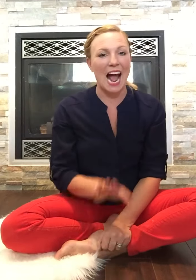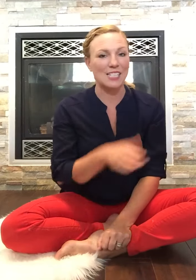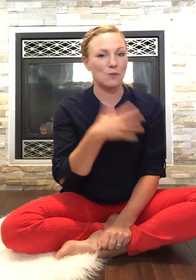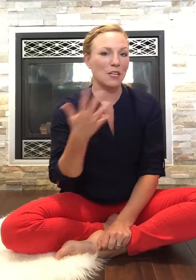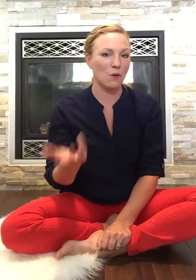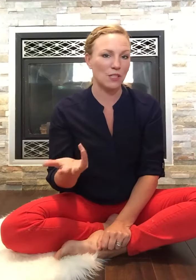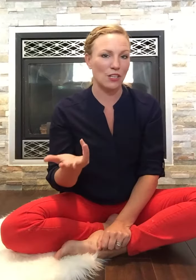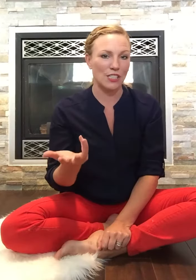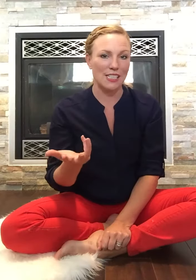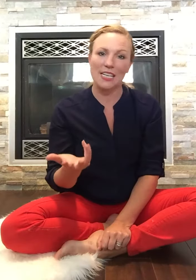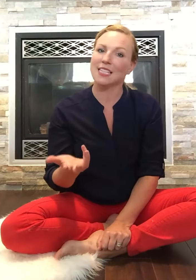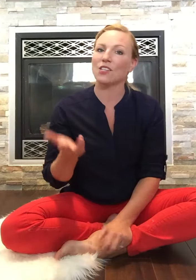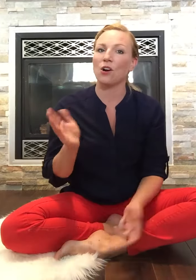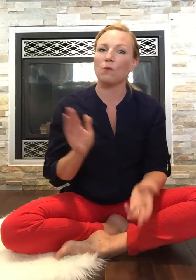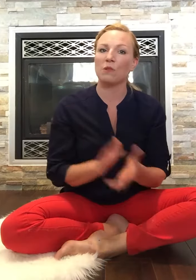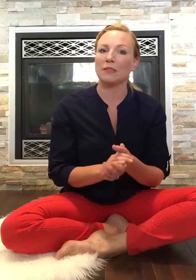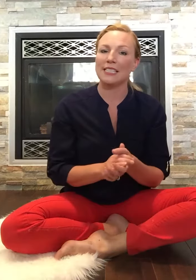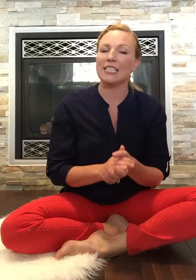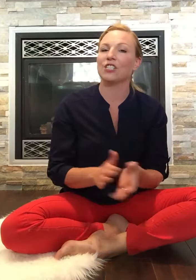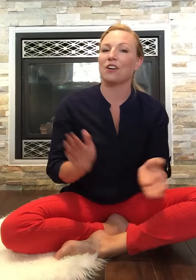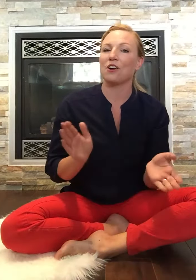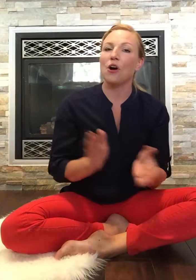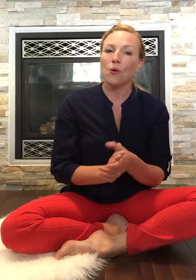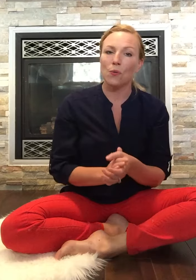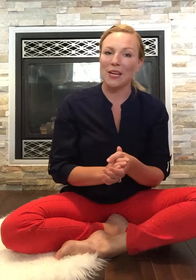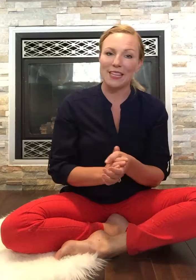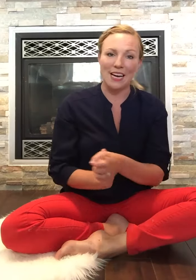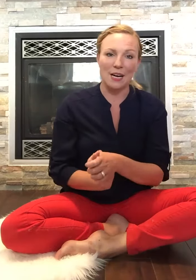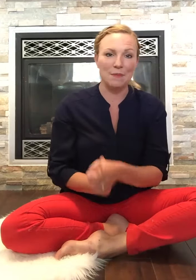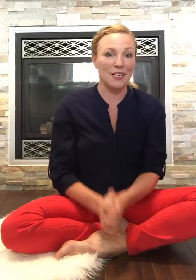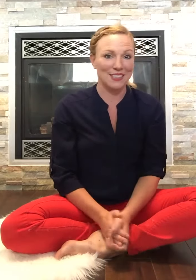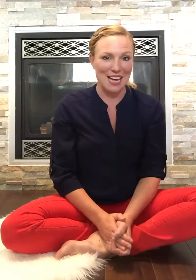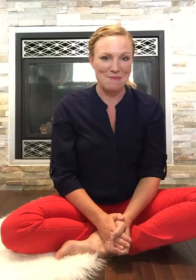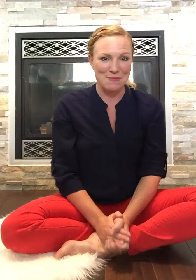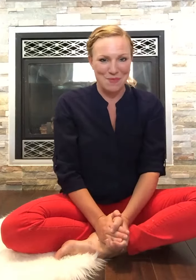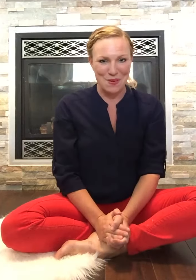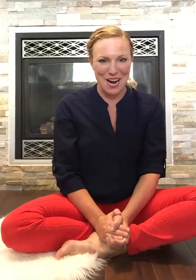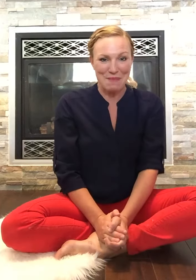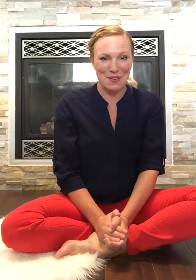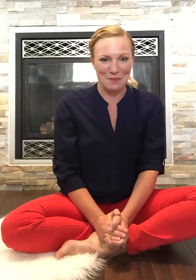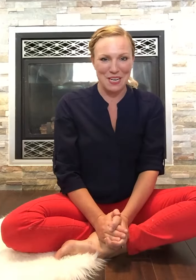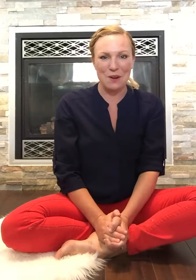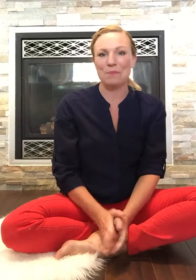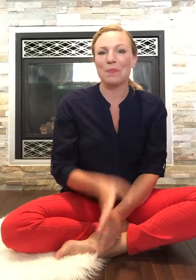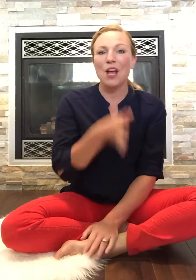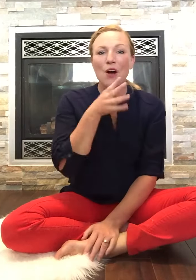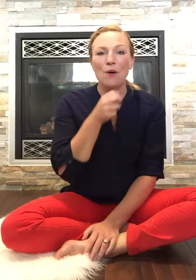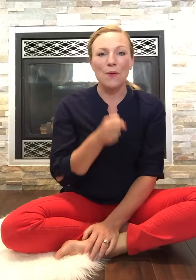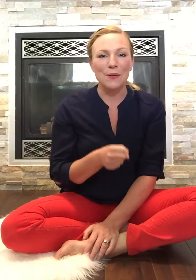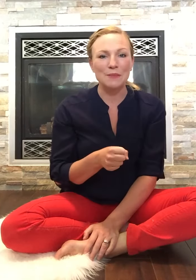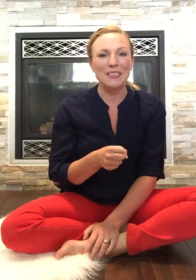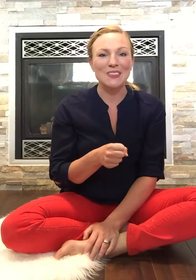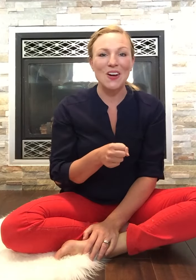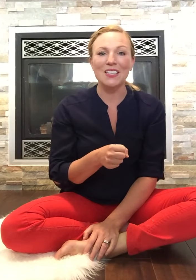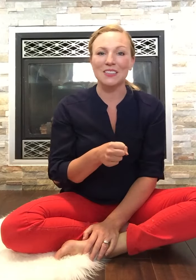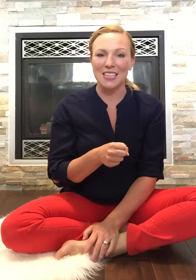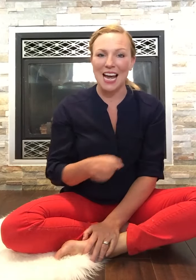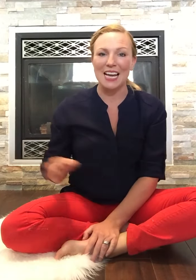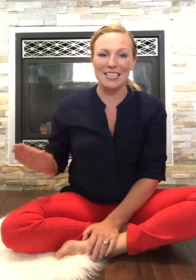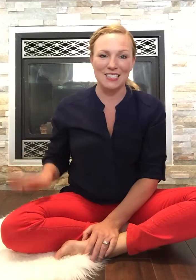as we go along just like in the song we'll replace each letter with a clap. Alright, here we go. Old MacDonald had a